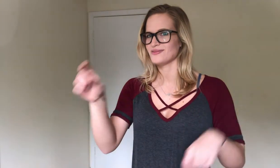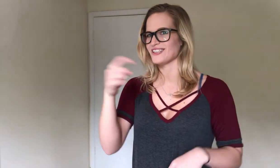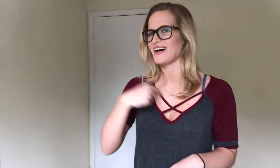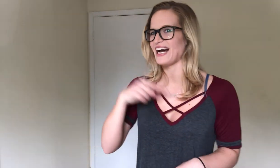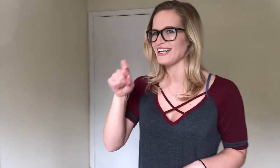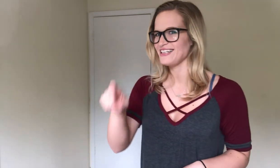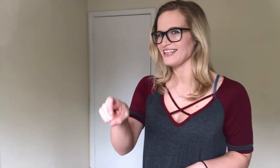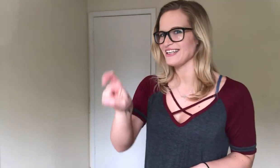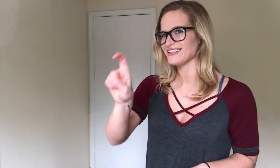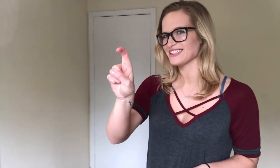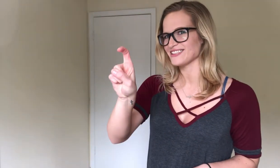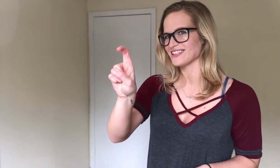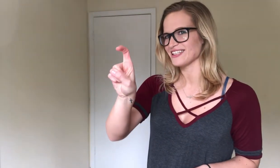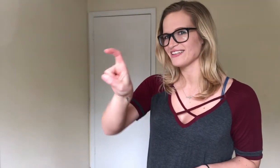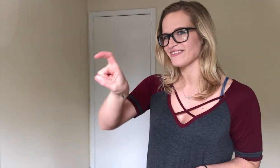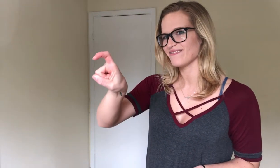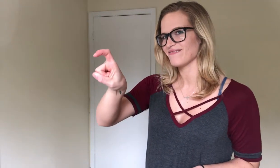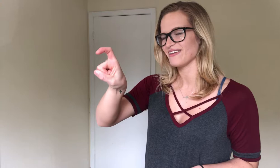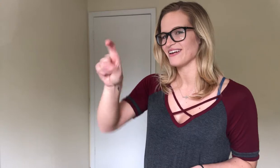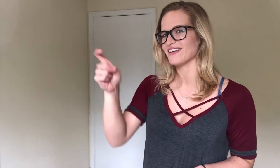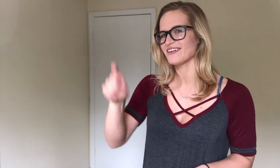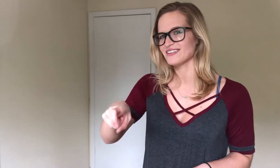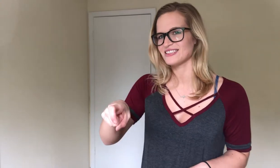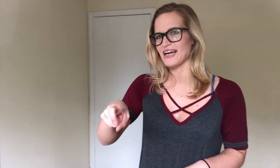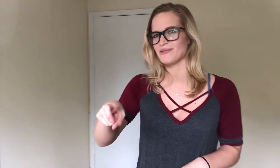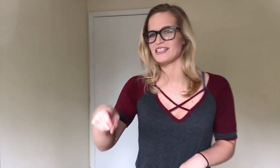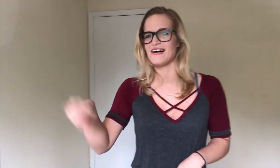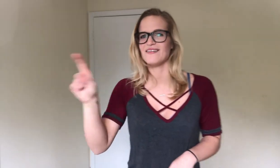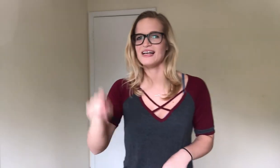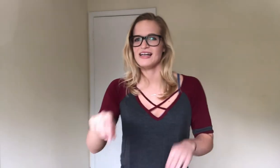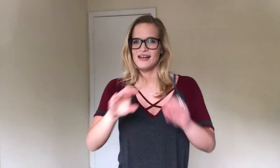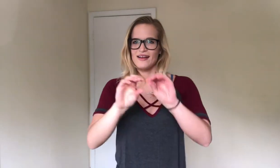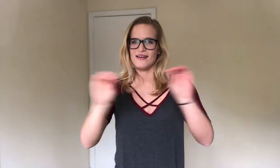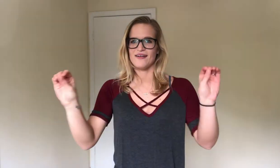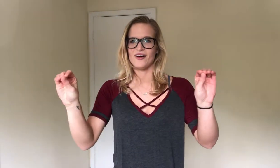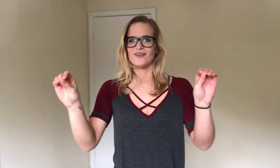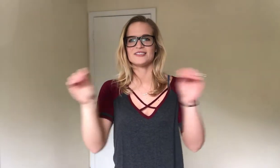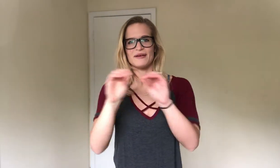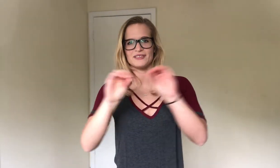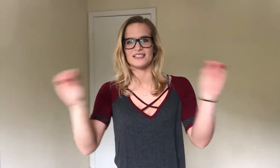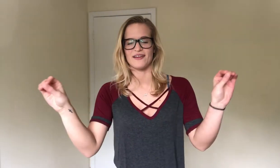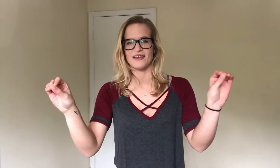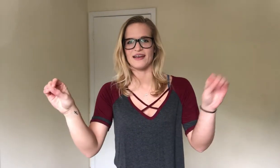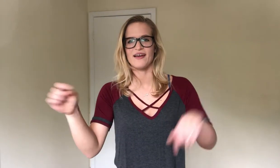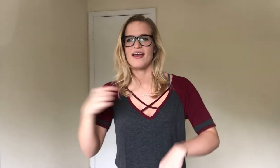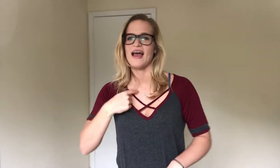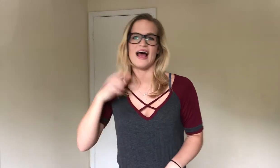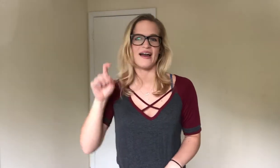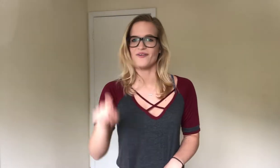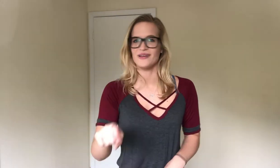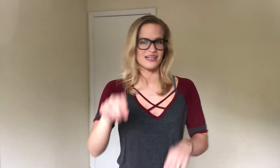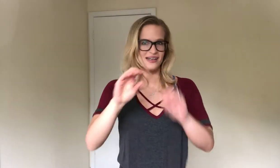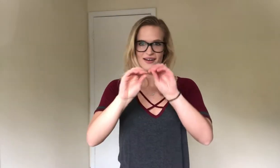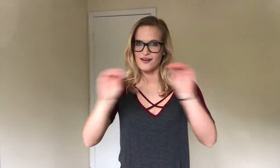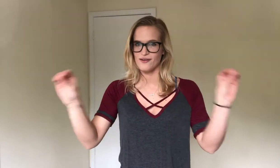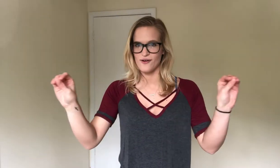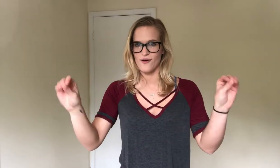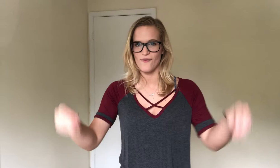So I need is a crooked finger. Tap it down. No. Same as nothing. I don't need. No.